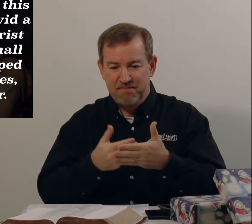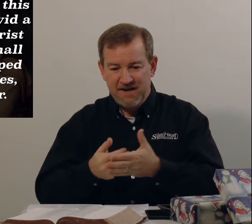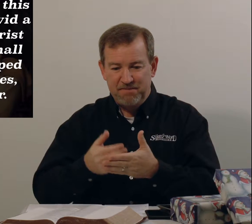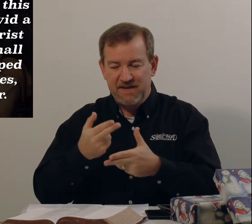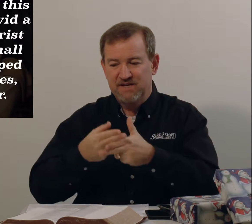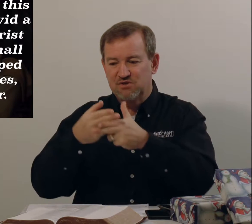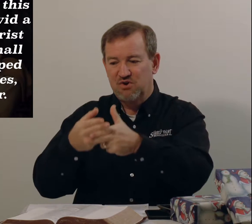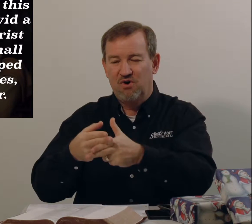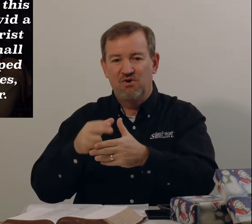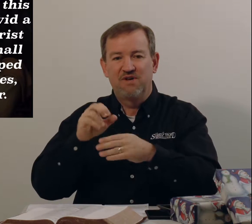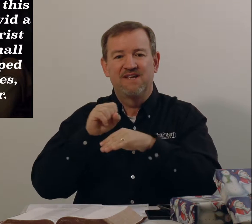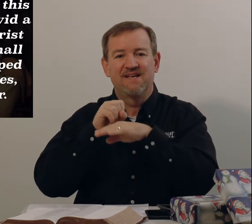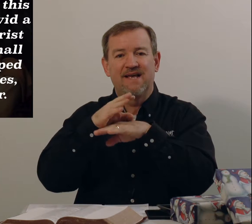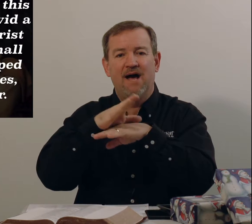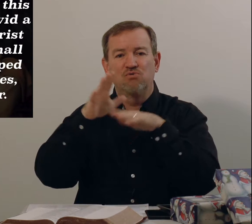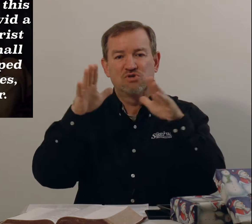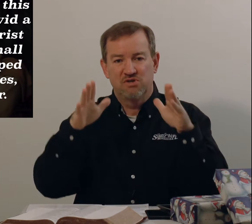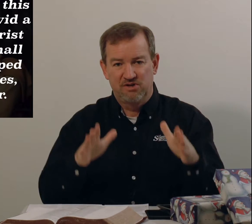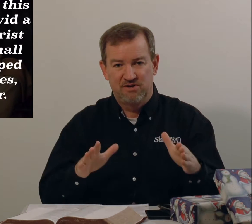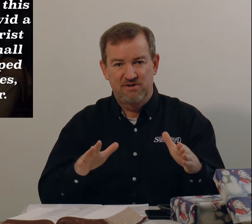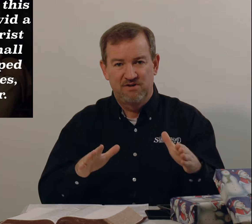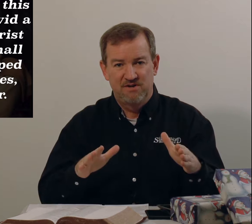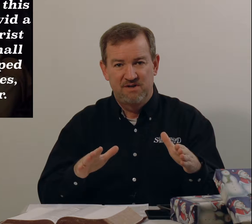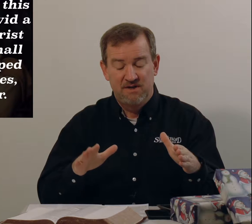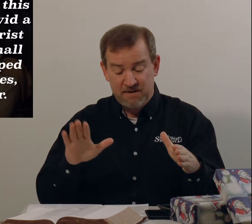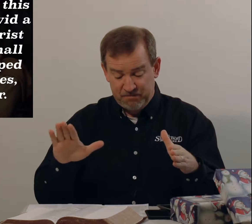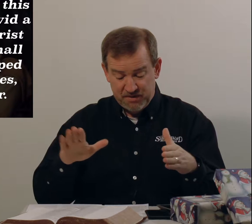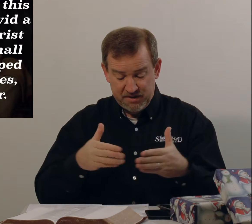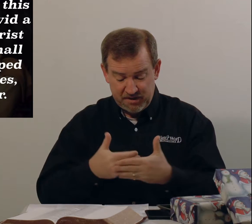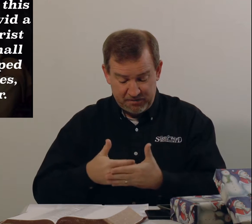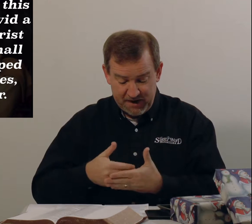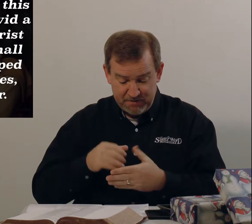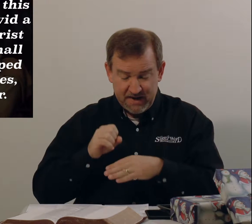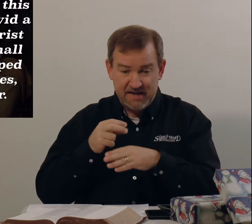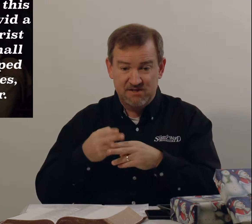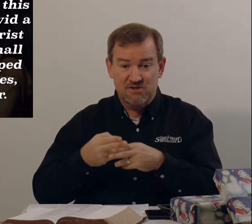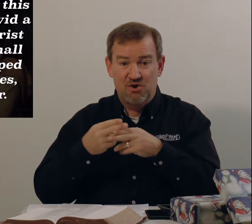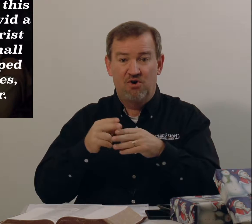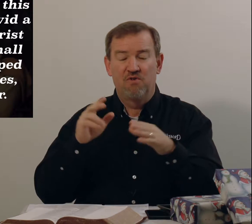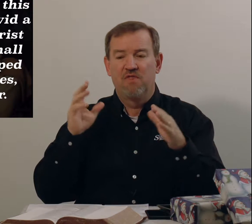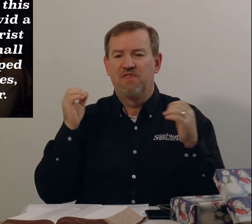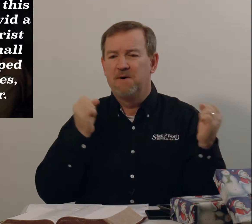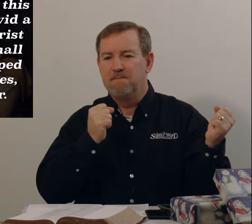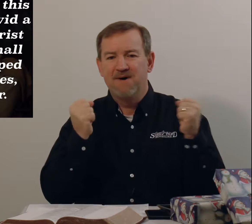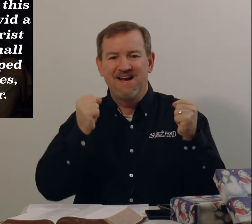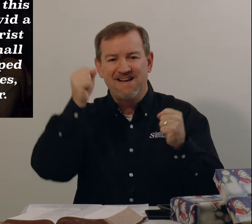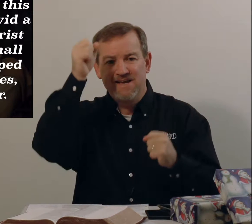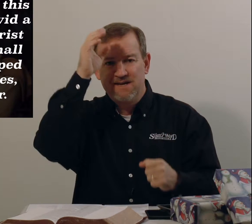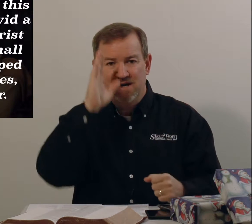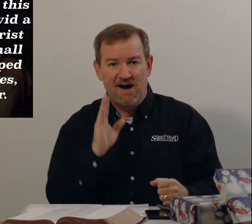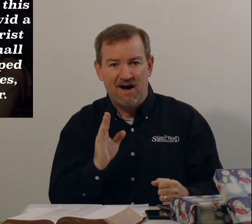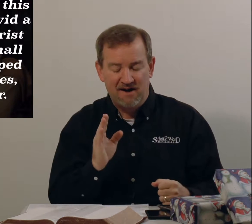baby is called Counselor. The baby is called the Mighty God.